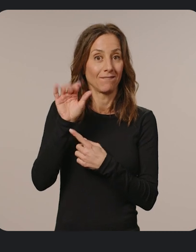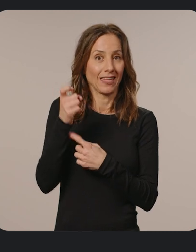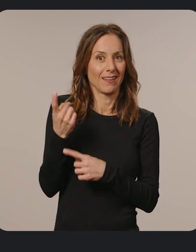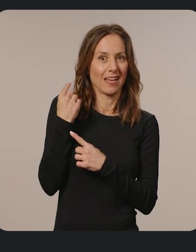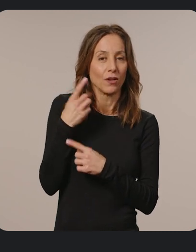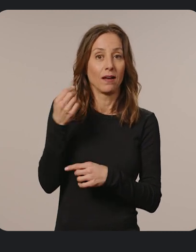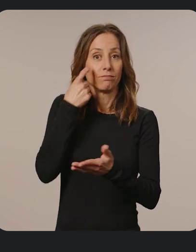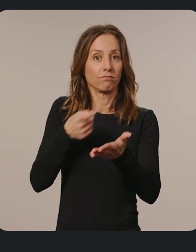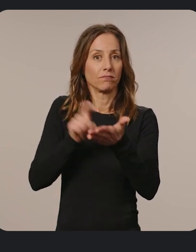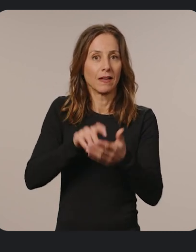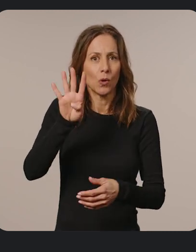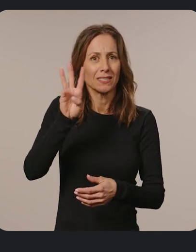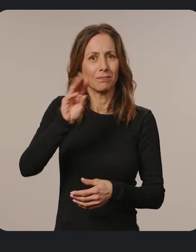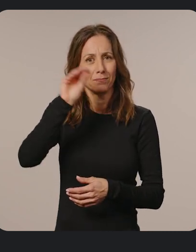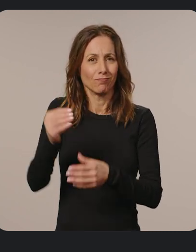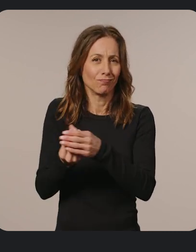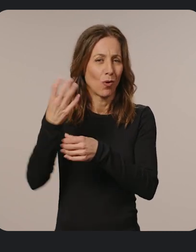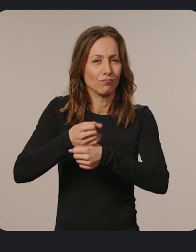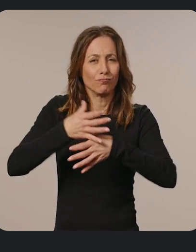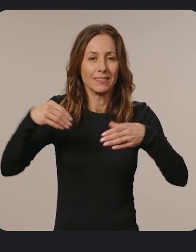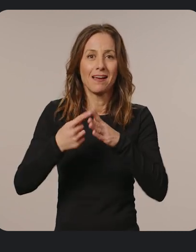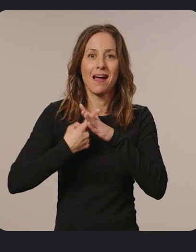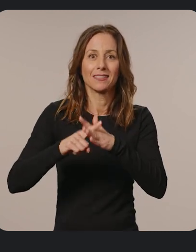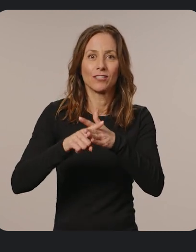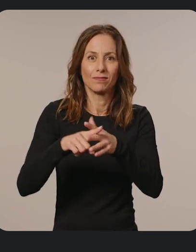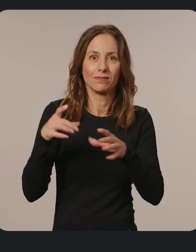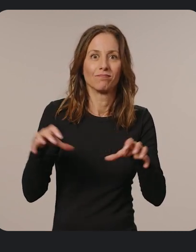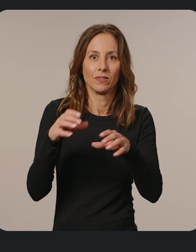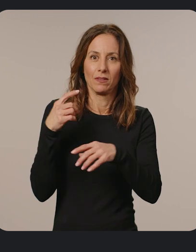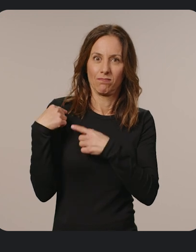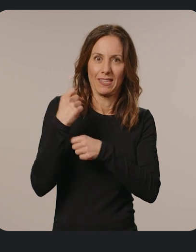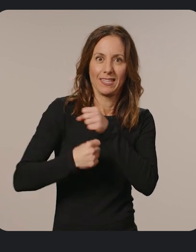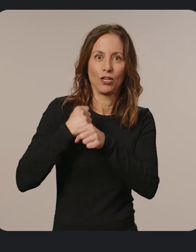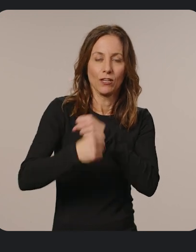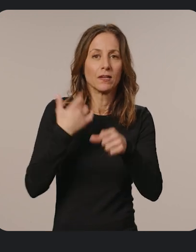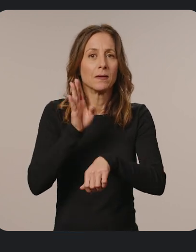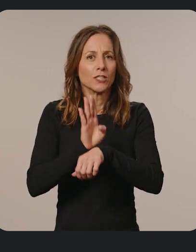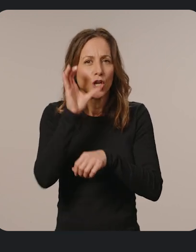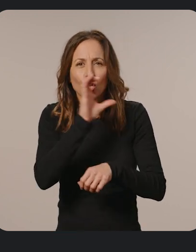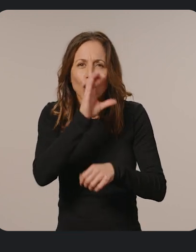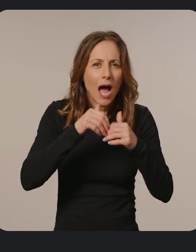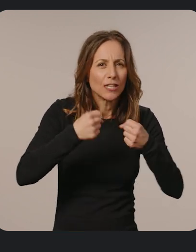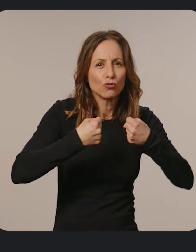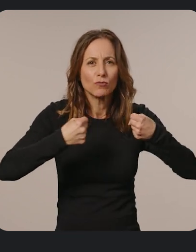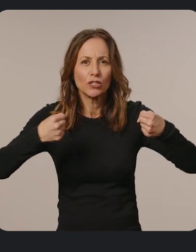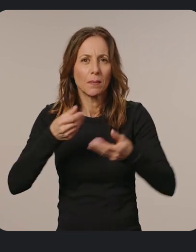and we've seen 46% growth in activations year over year as more businesses look for ways to stretch their budgets with